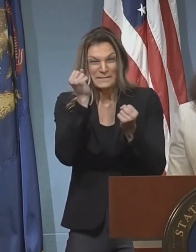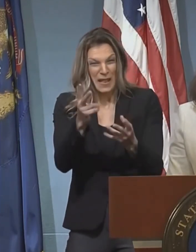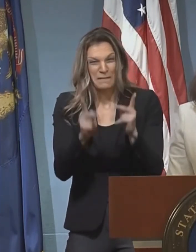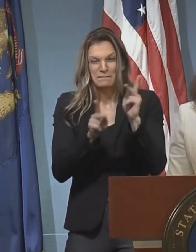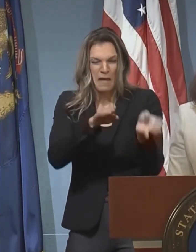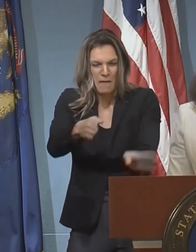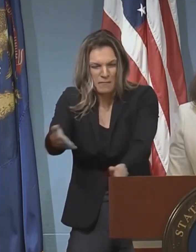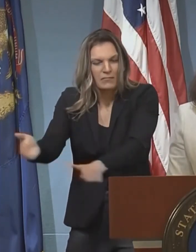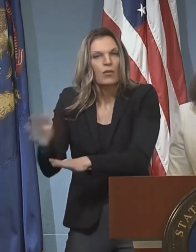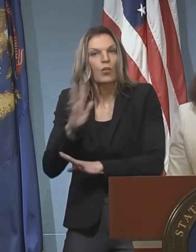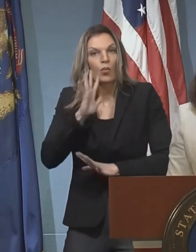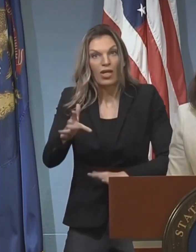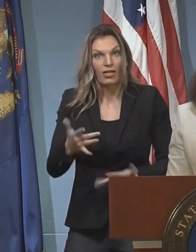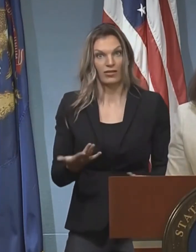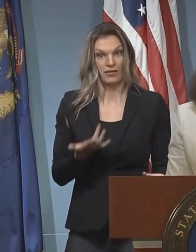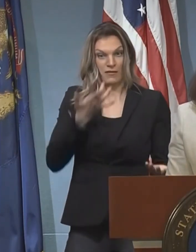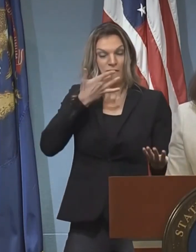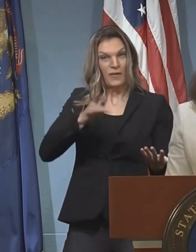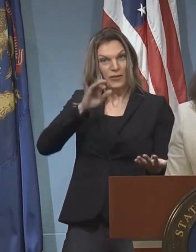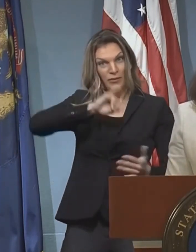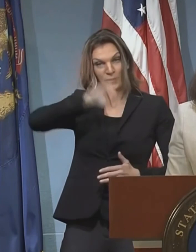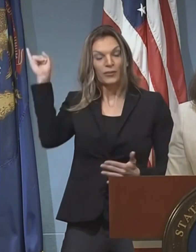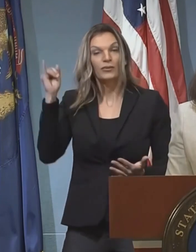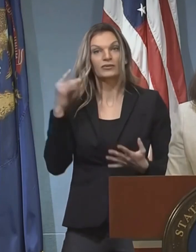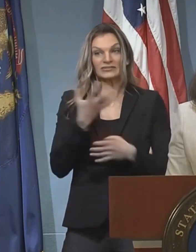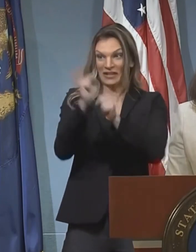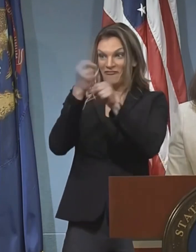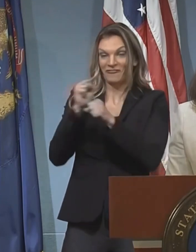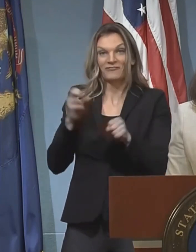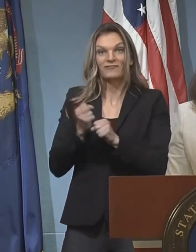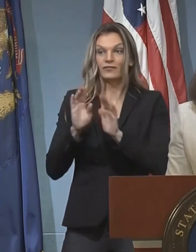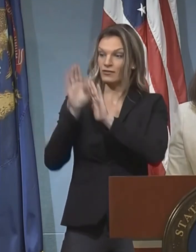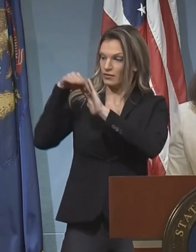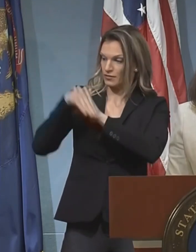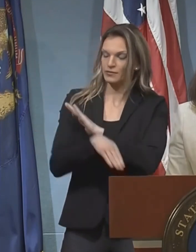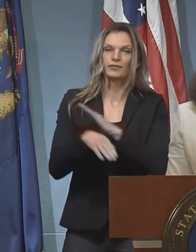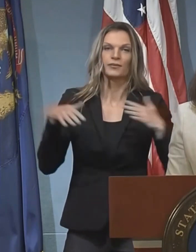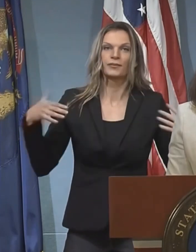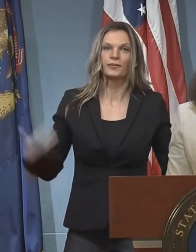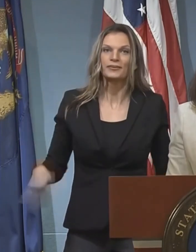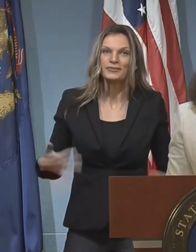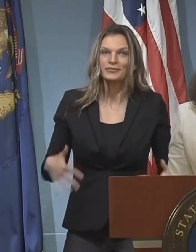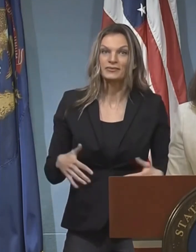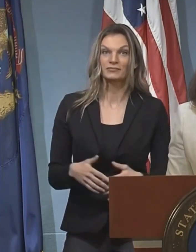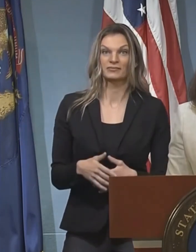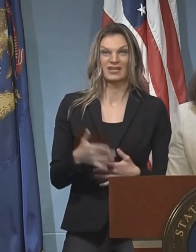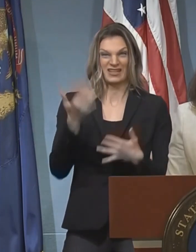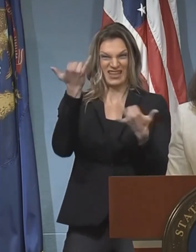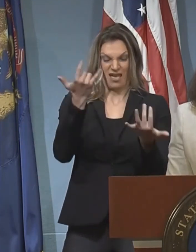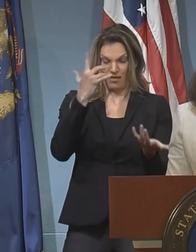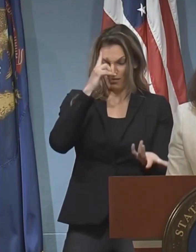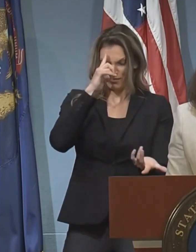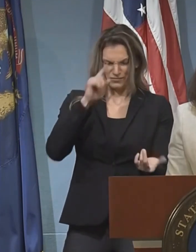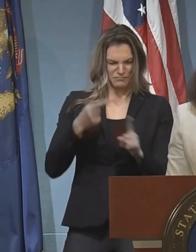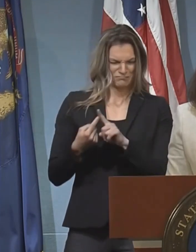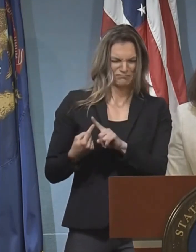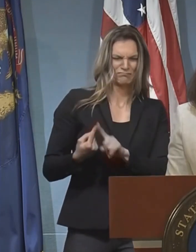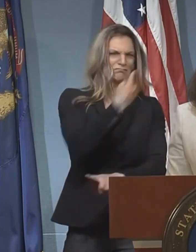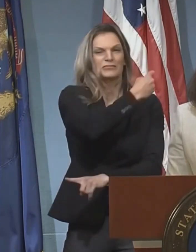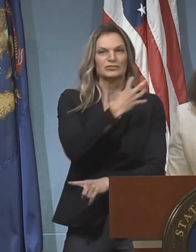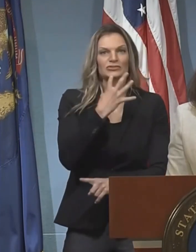come in and to make it a political issue is really foolish and dangerous,